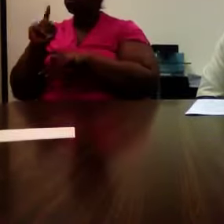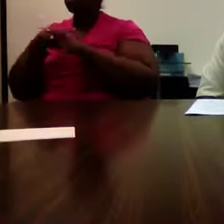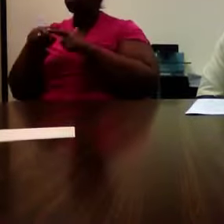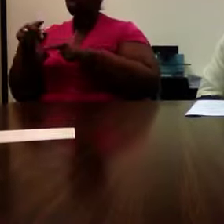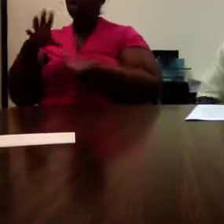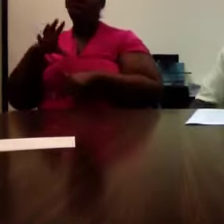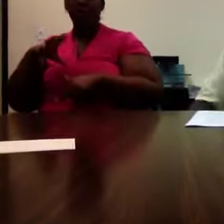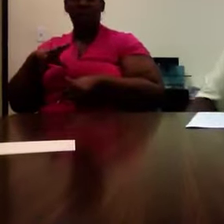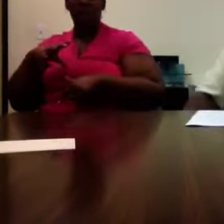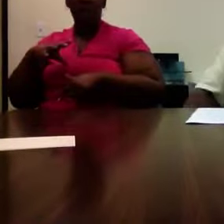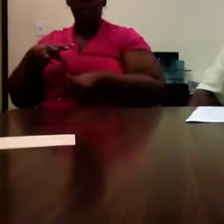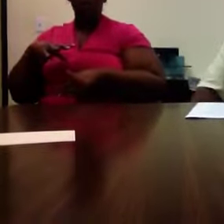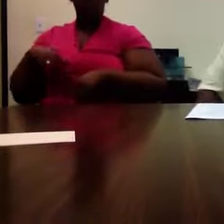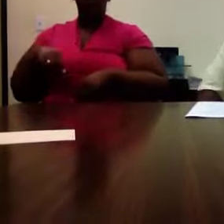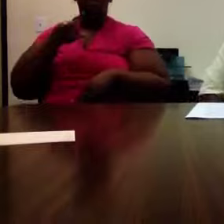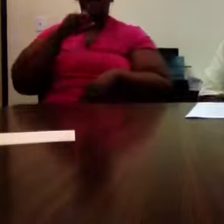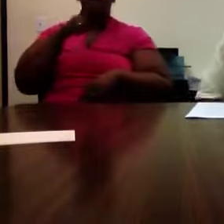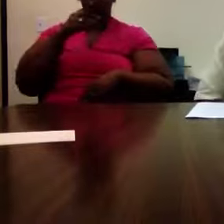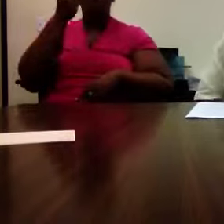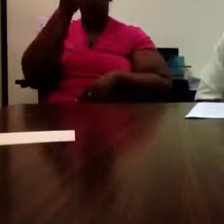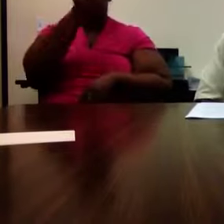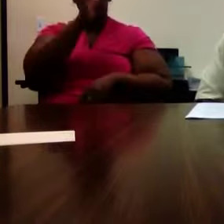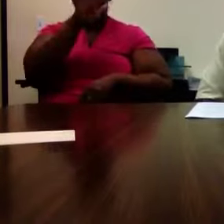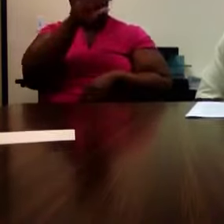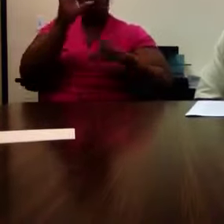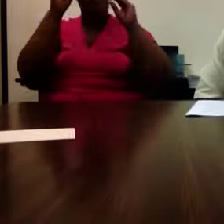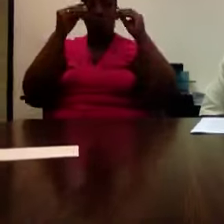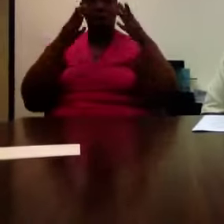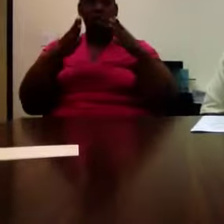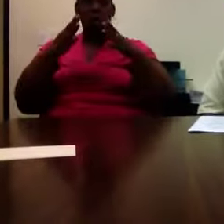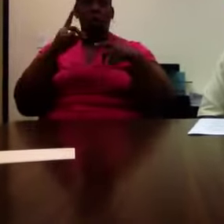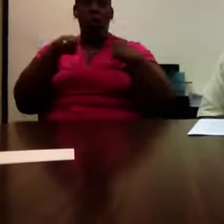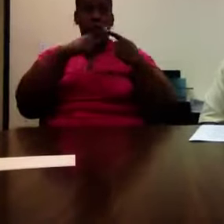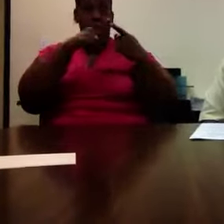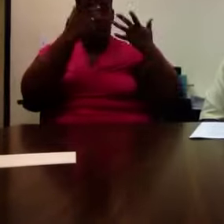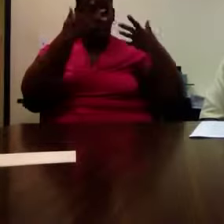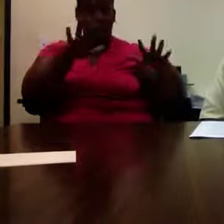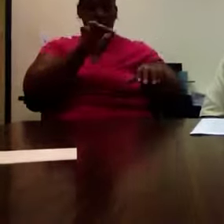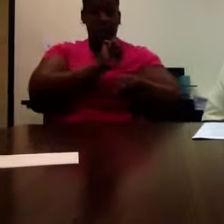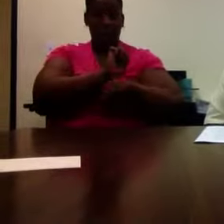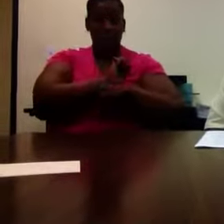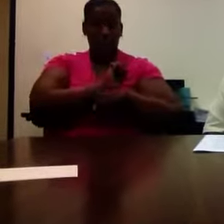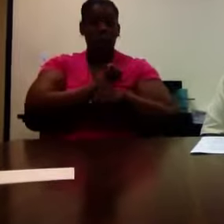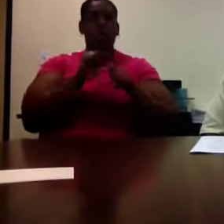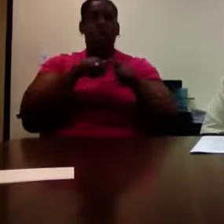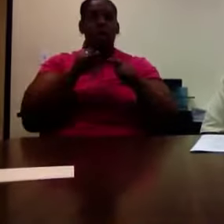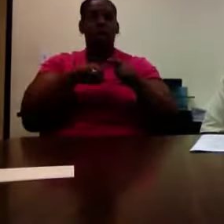And you need to report to your instructor immediately upon the completion of your assigned task to get your next assignment.